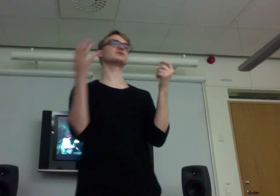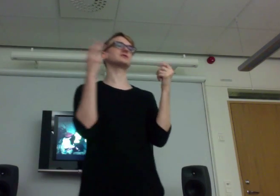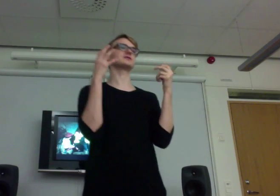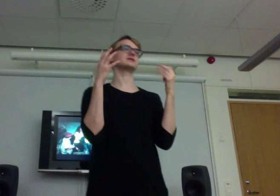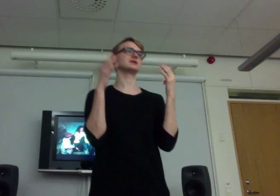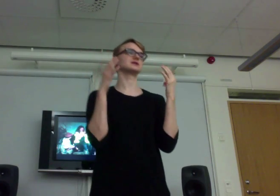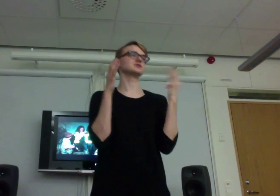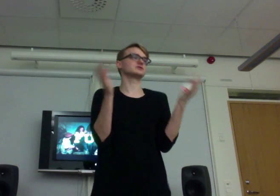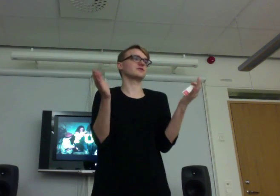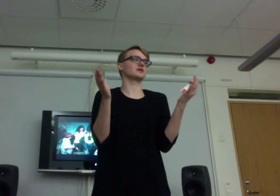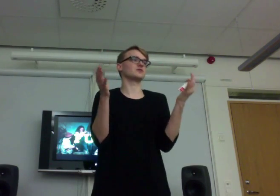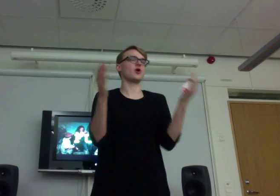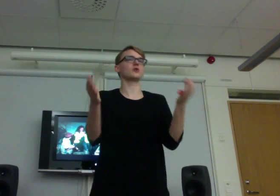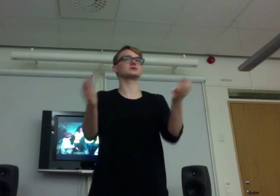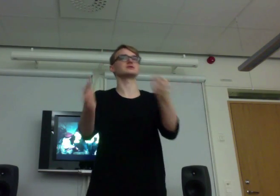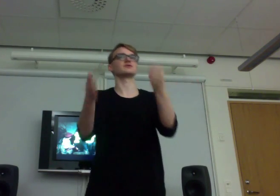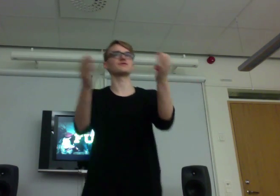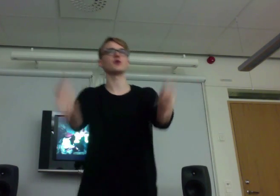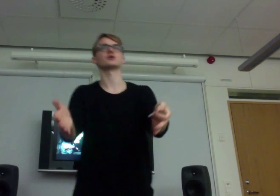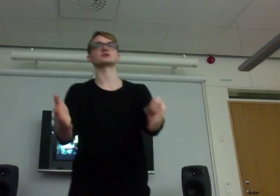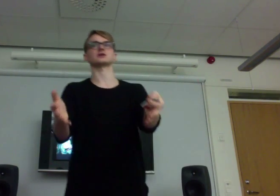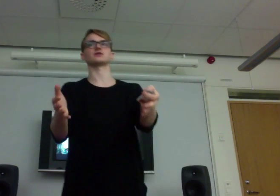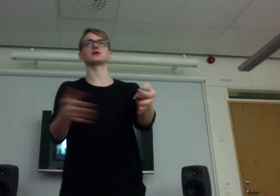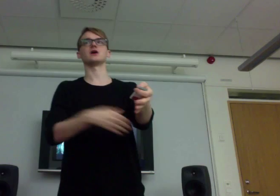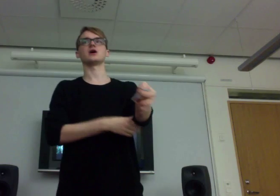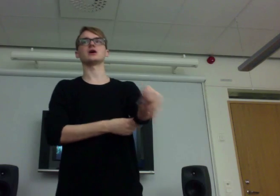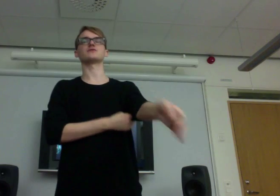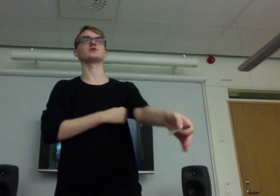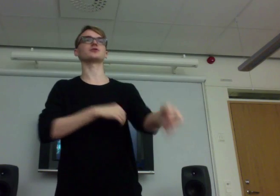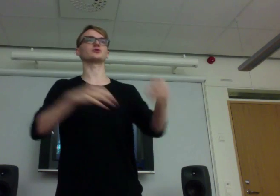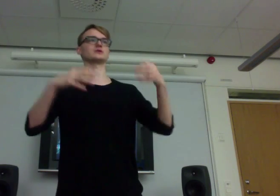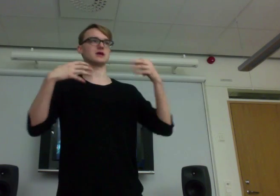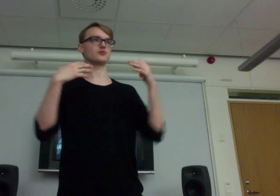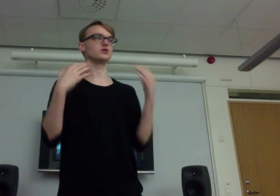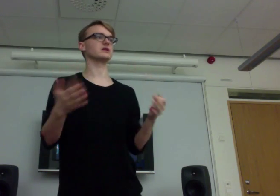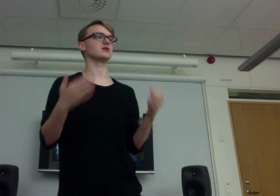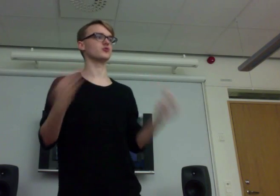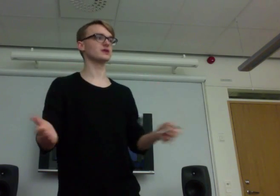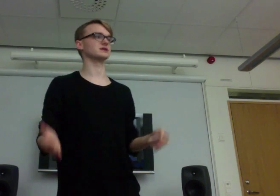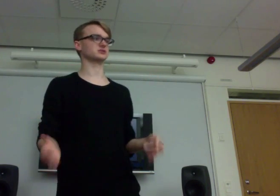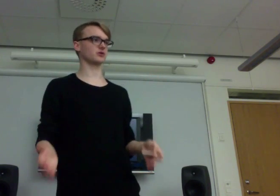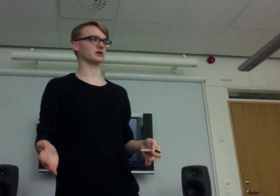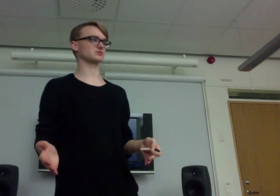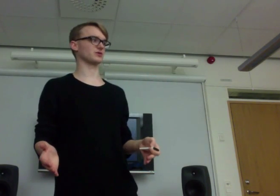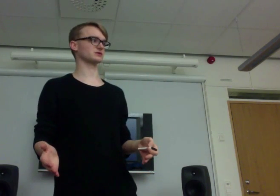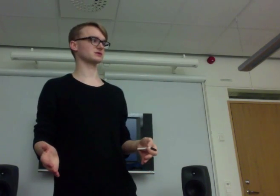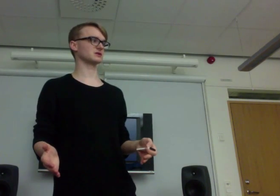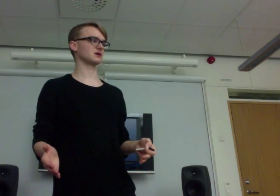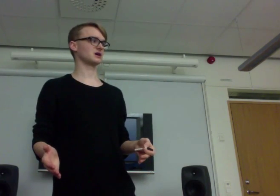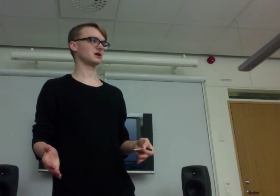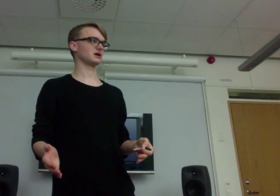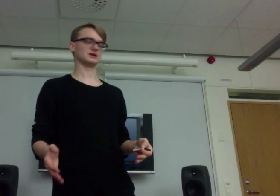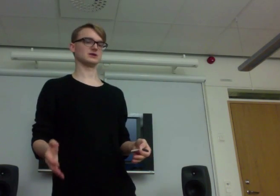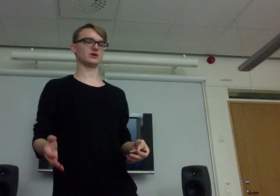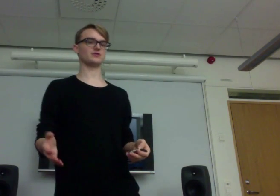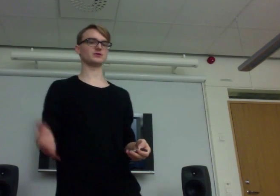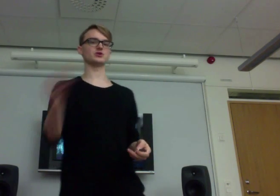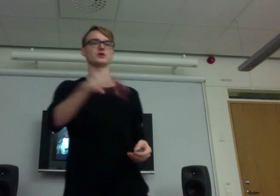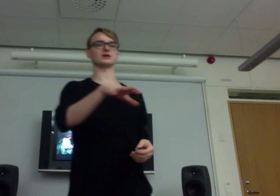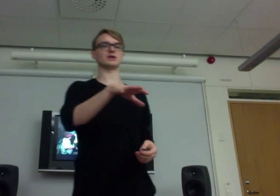something we always need to focus on if we're not doing a really, really strong experience. If we're doing, like,